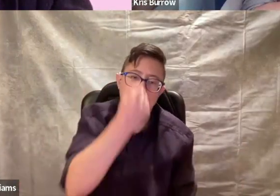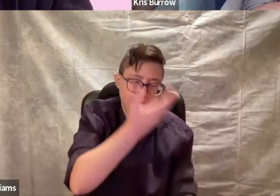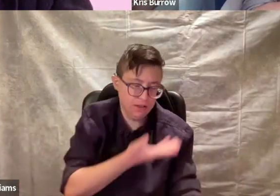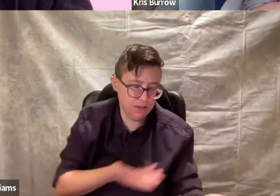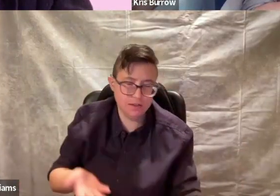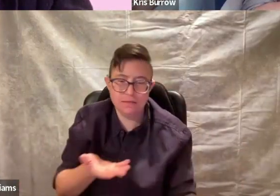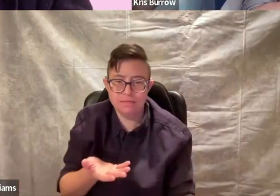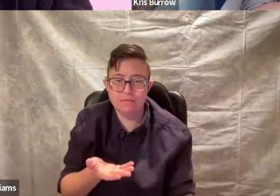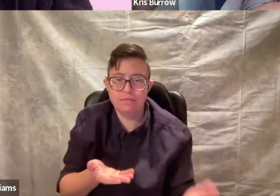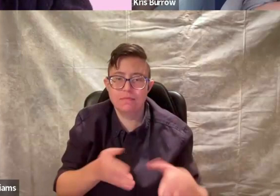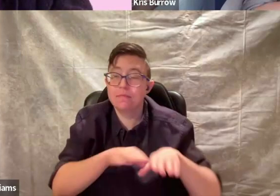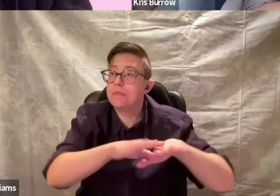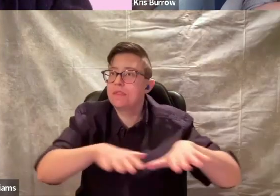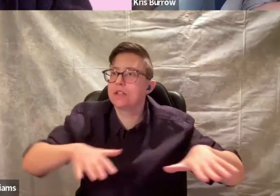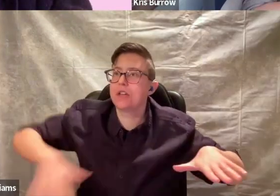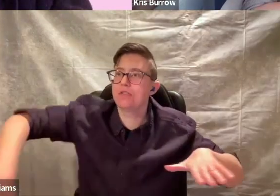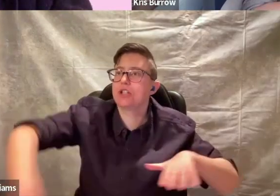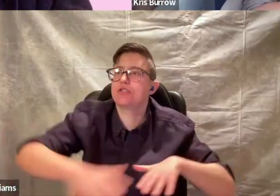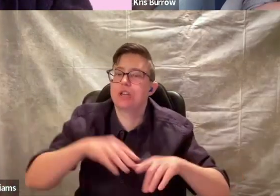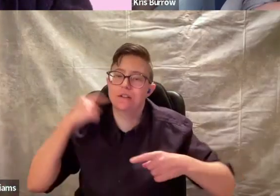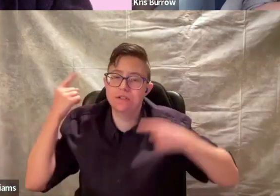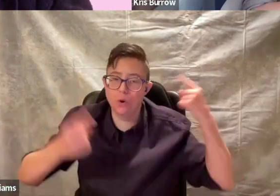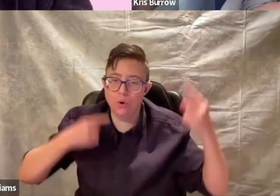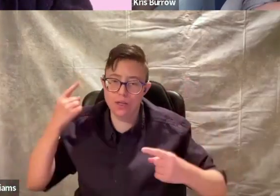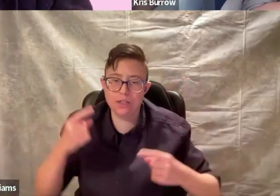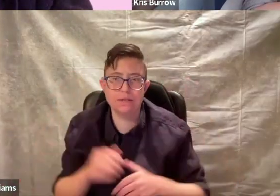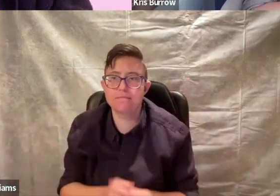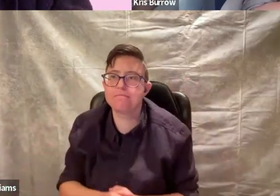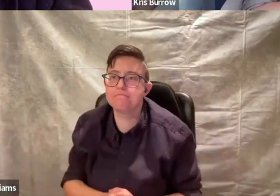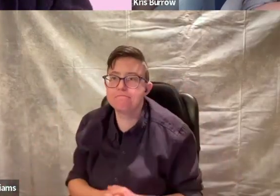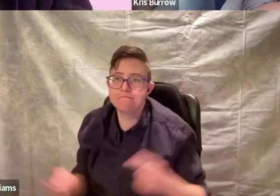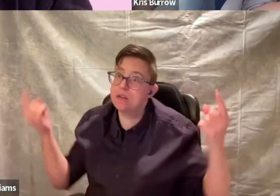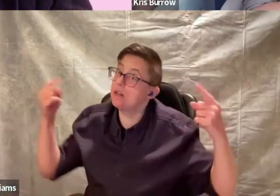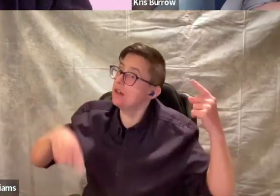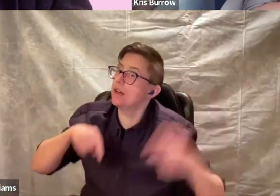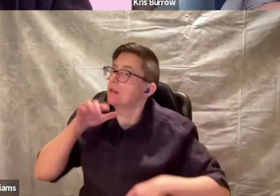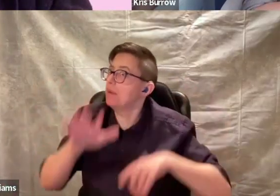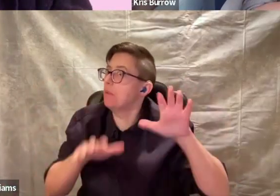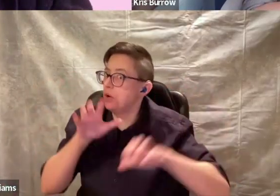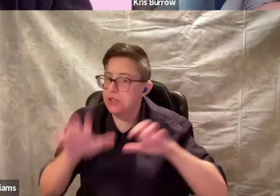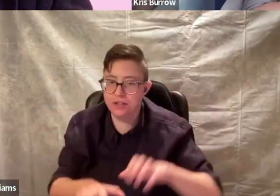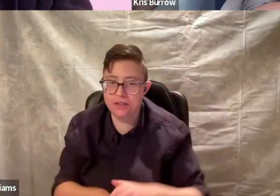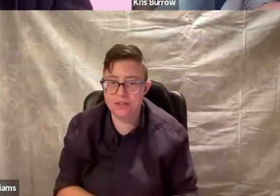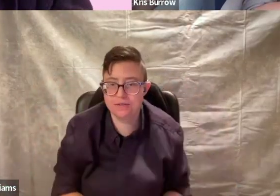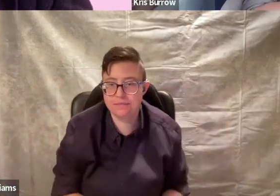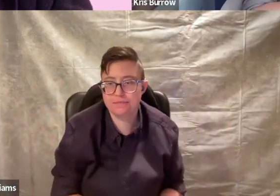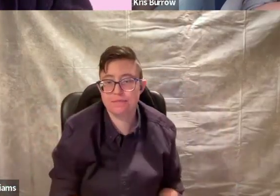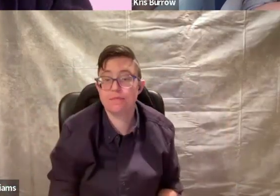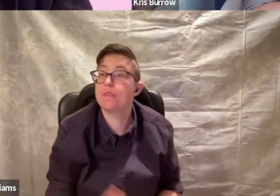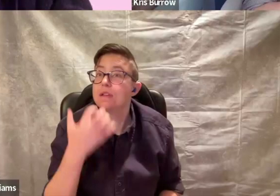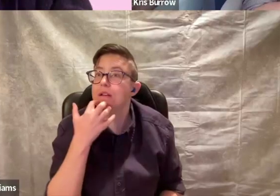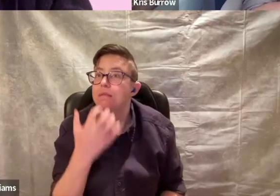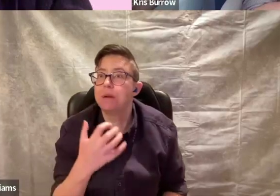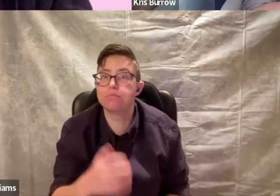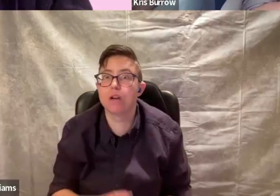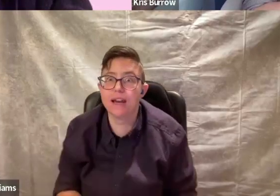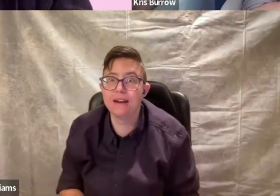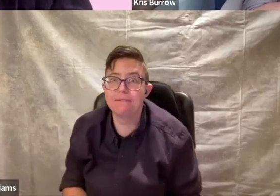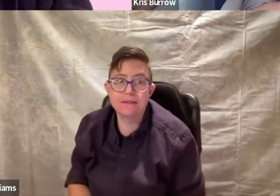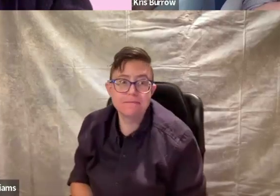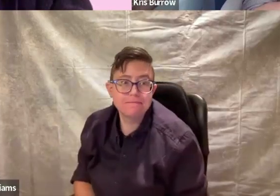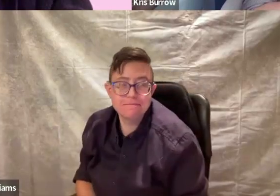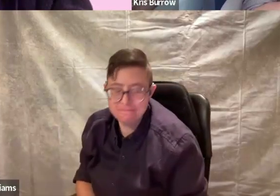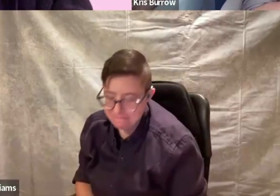rediscovered. This territory of noise. Hear, be monsters. Be